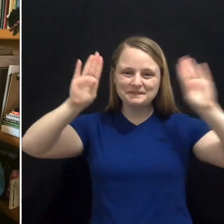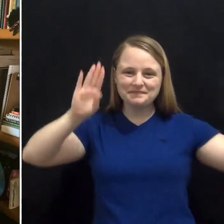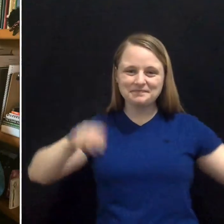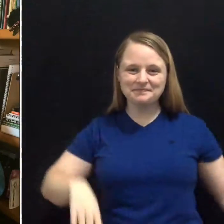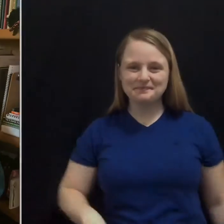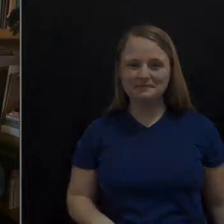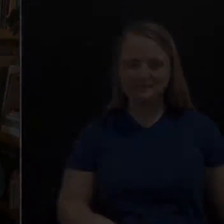And keep reading. you.